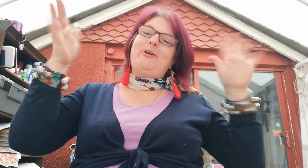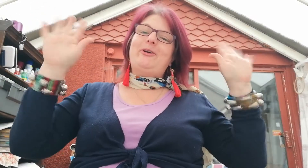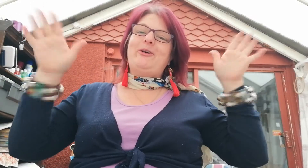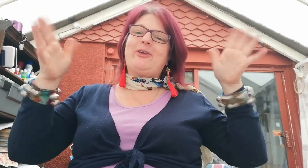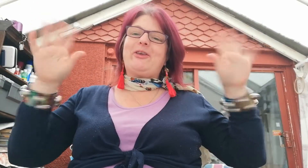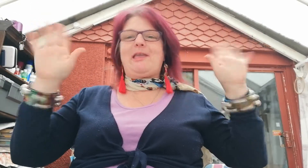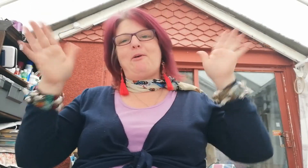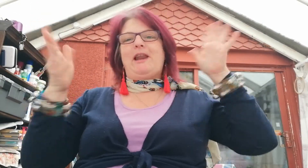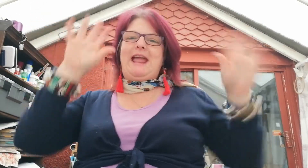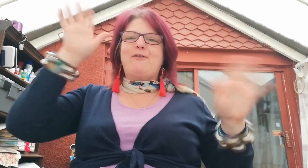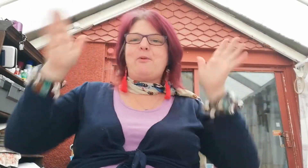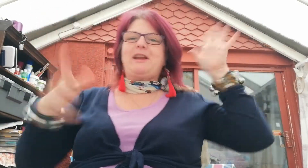Good morning everybody!